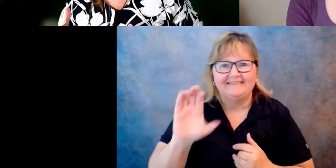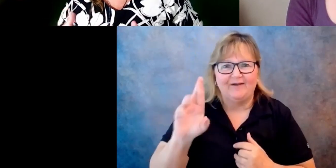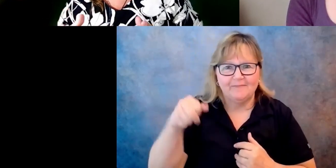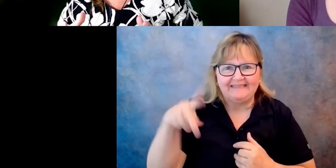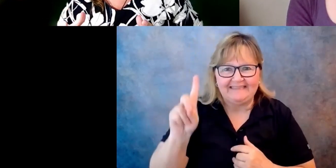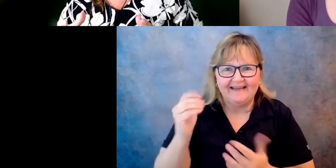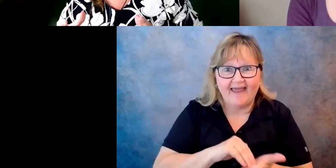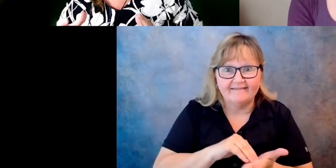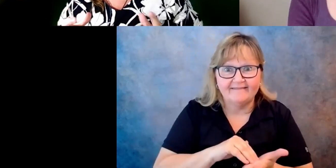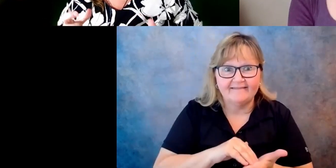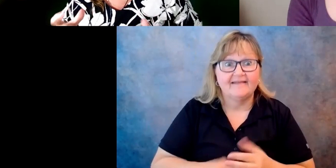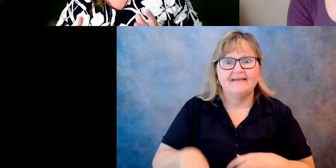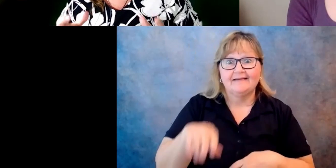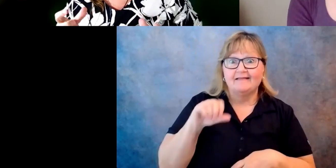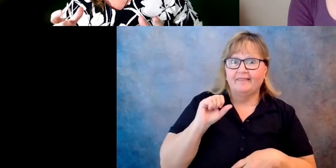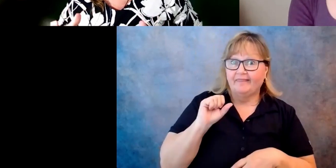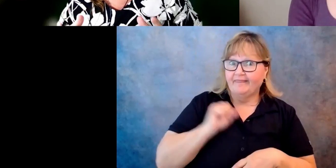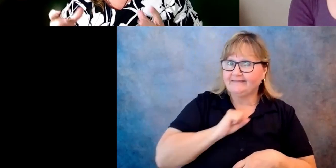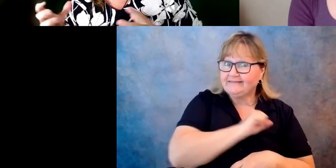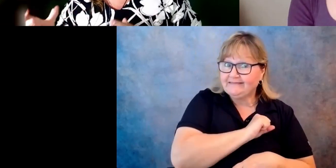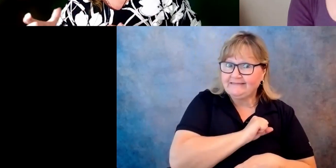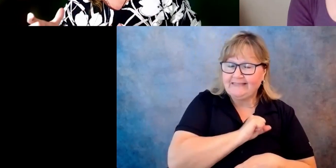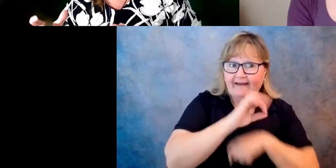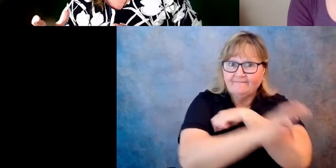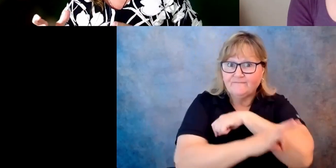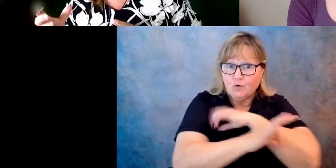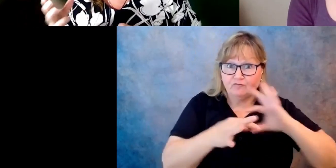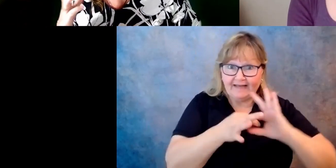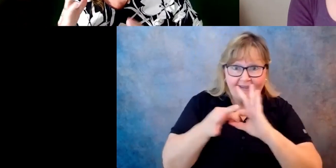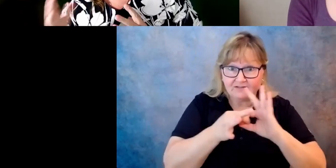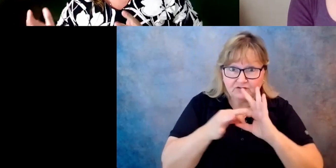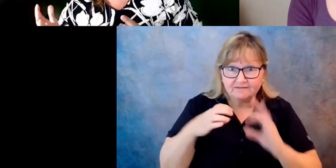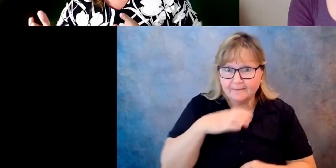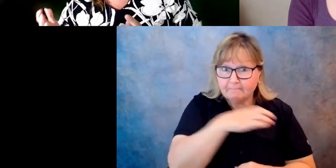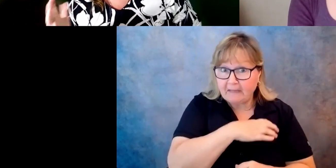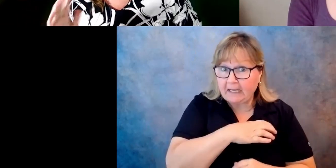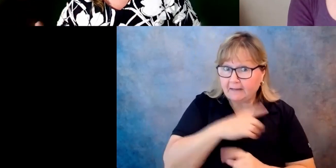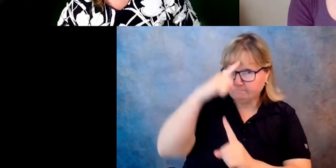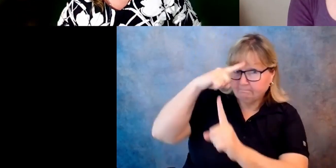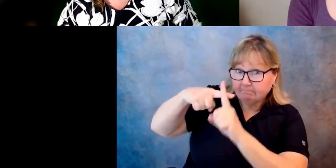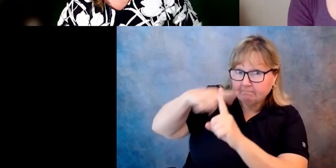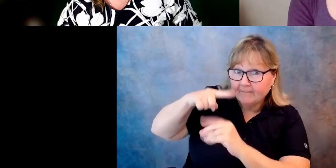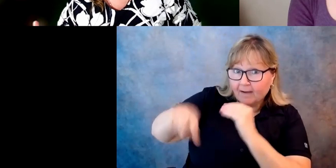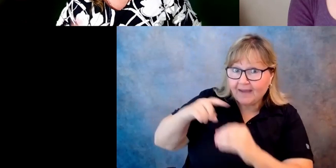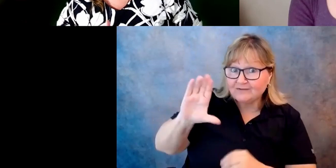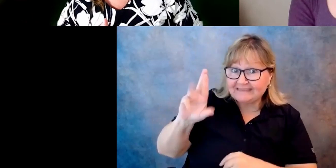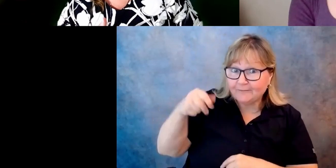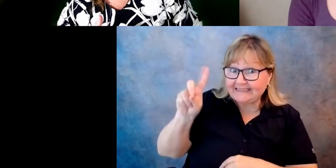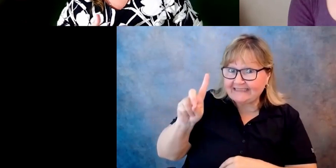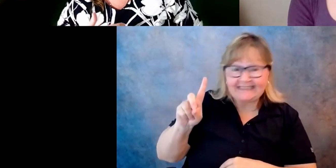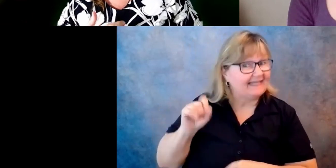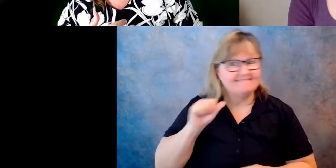Committee in a favorable position towards the CRPD? And if they're not, how can we change that?